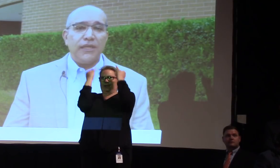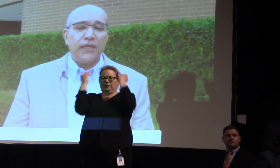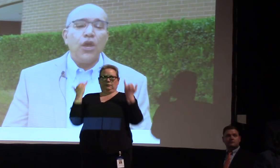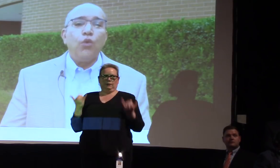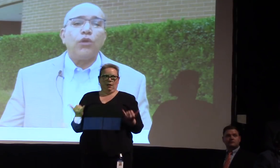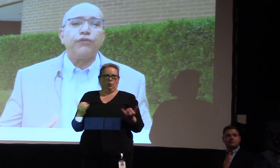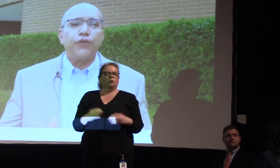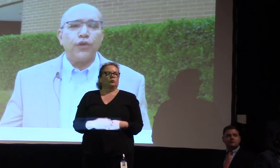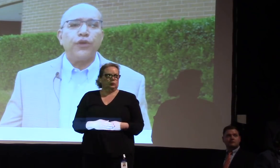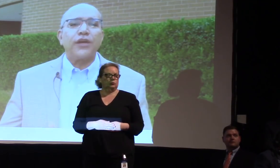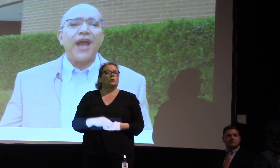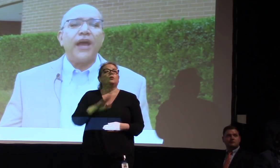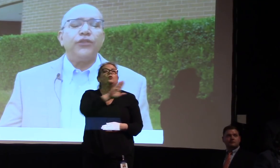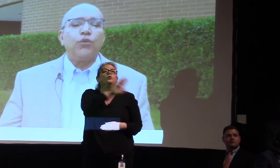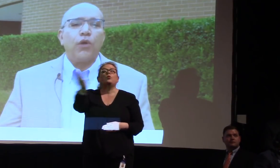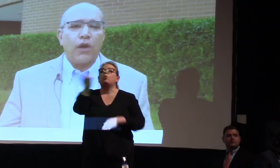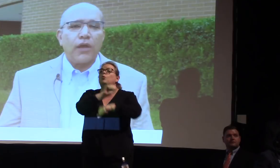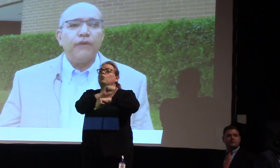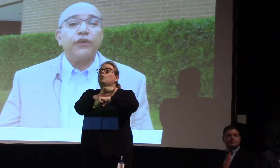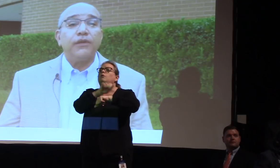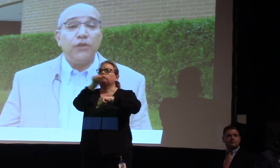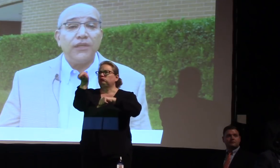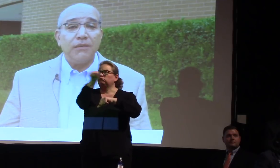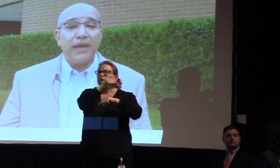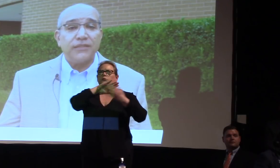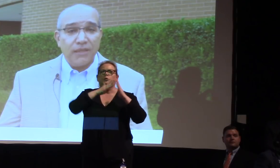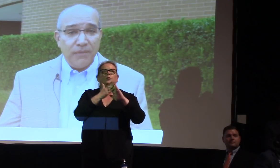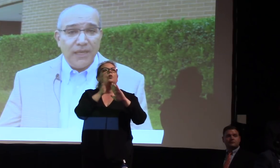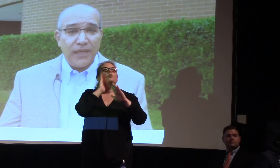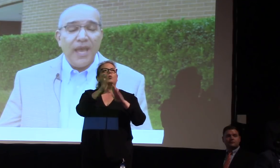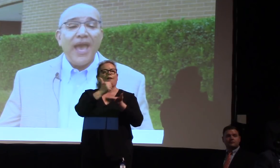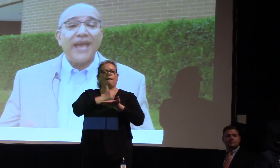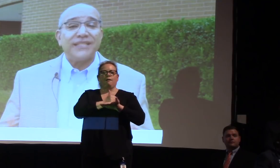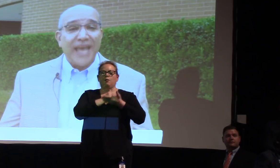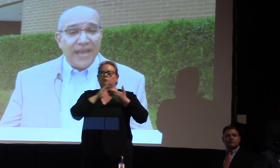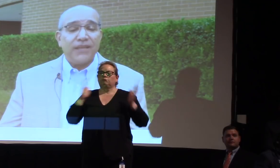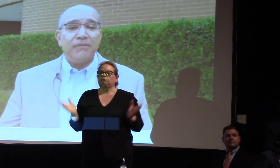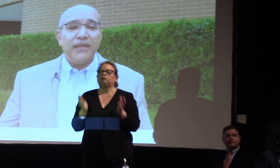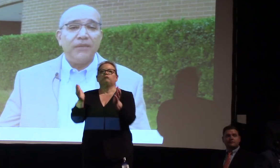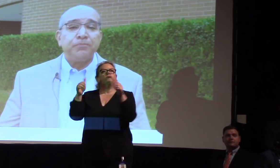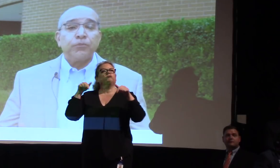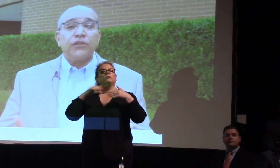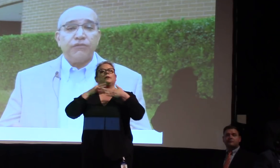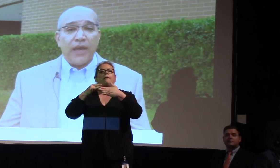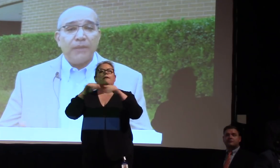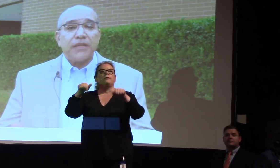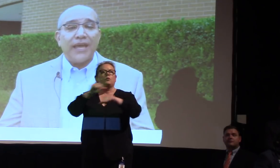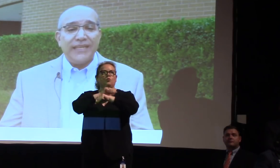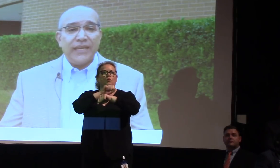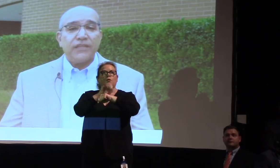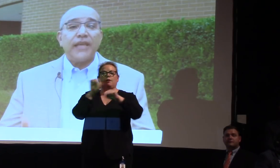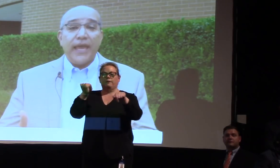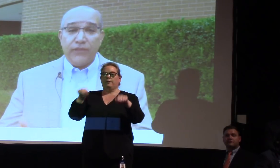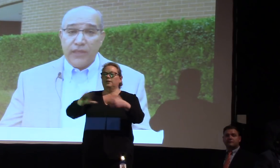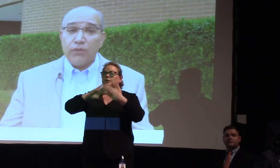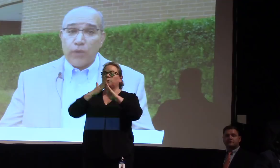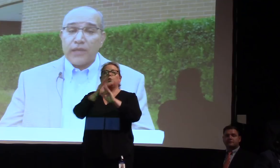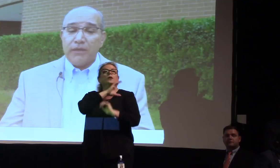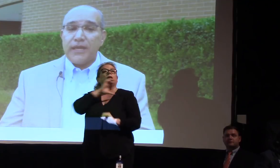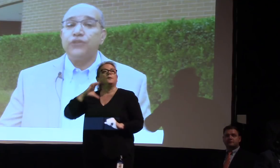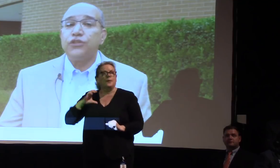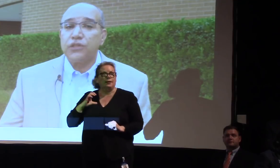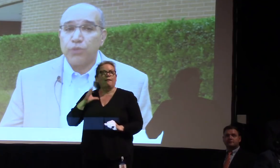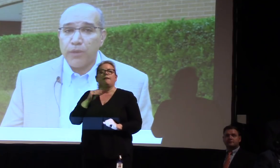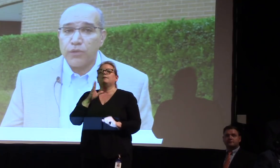community will further guide the work of the community-based committee as that committee develops ideas and then